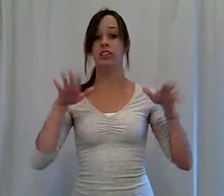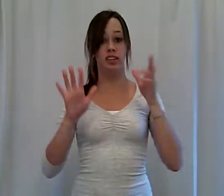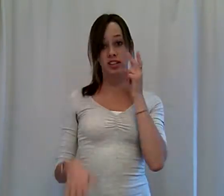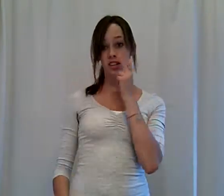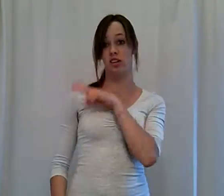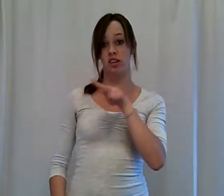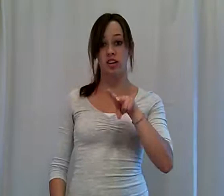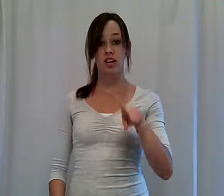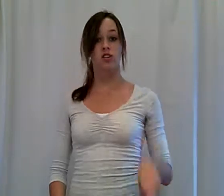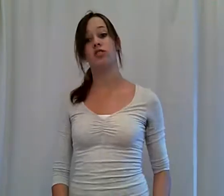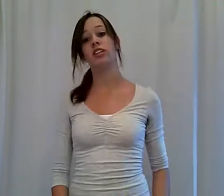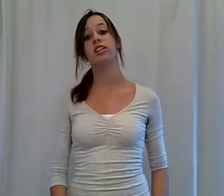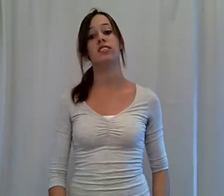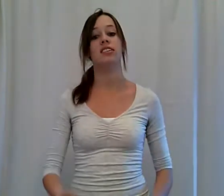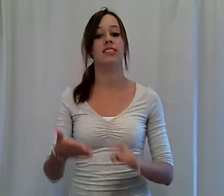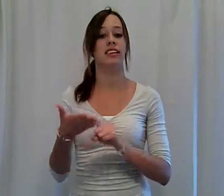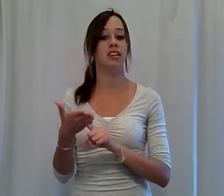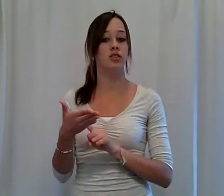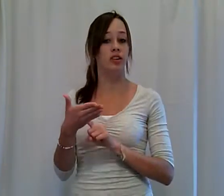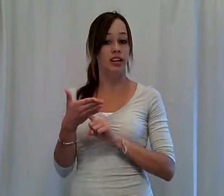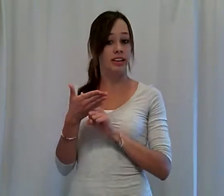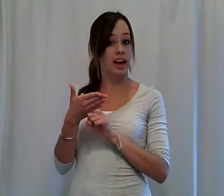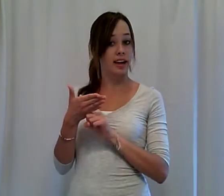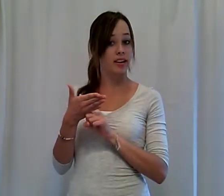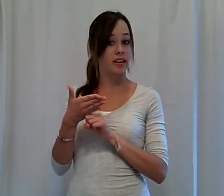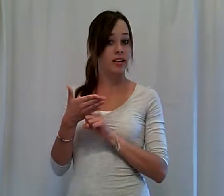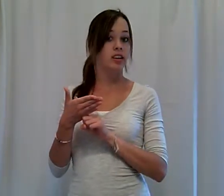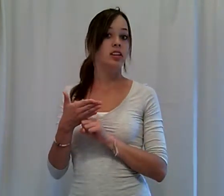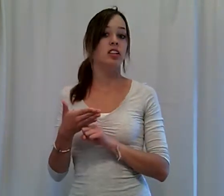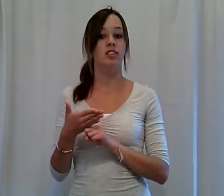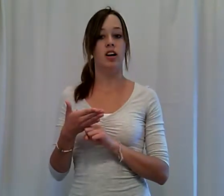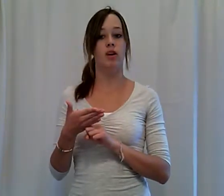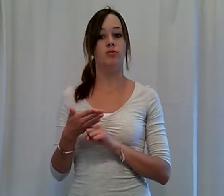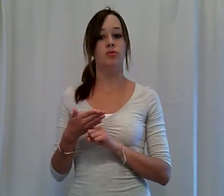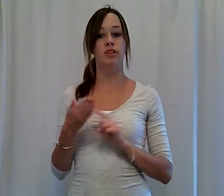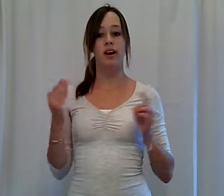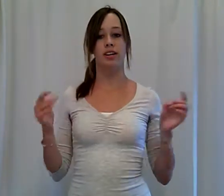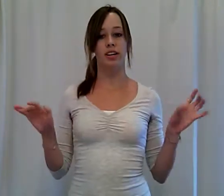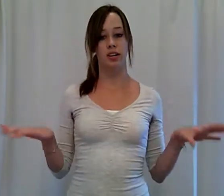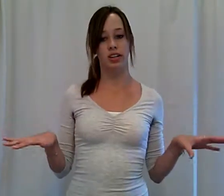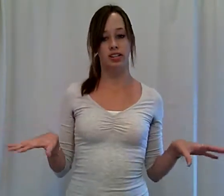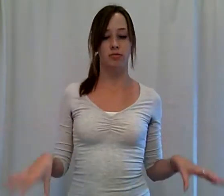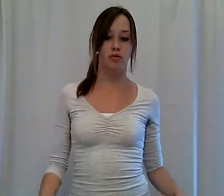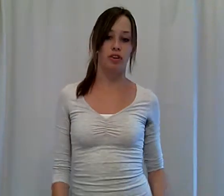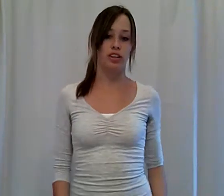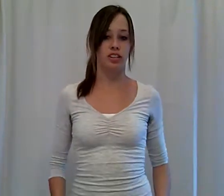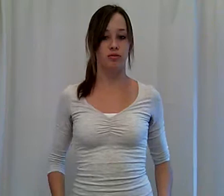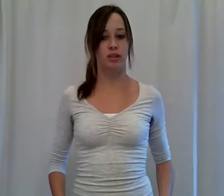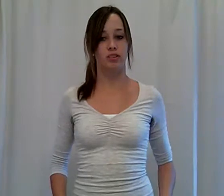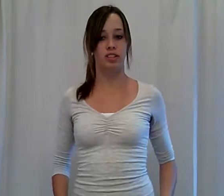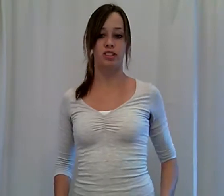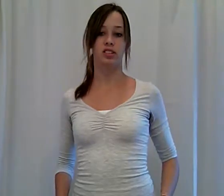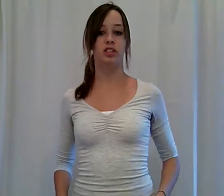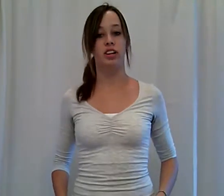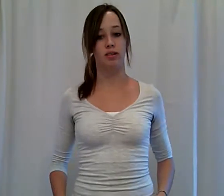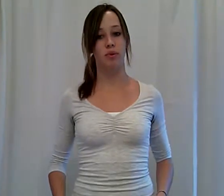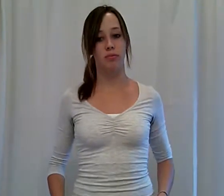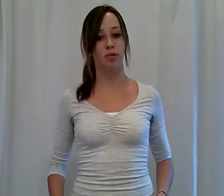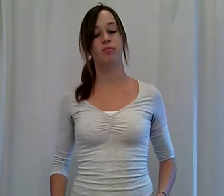Done looking critics is like, you go like that. So you know how like critics, movie critics and whatever, critic people,